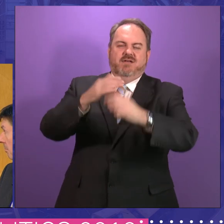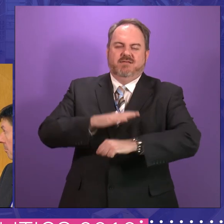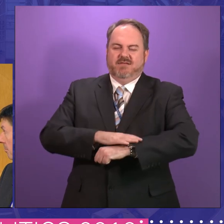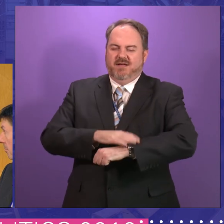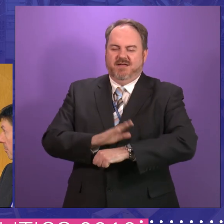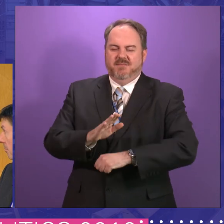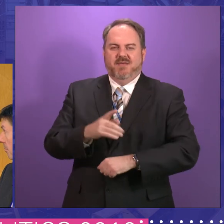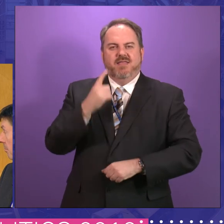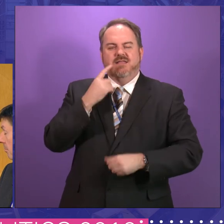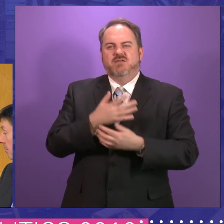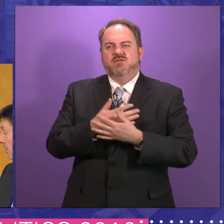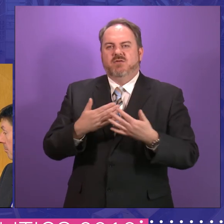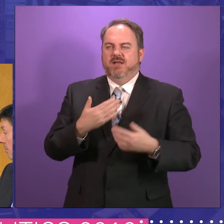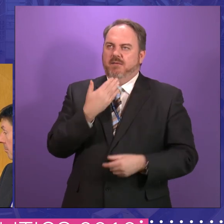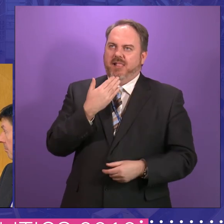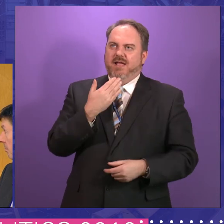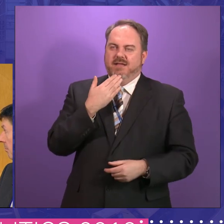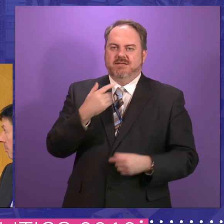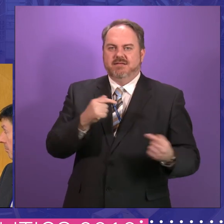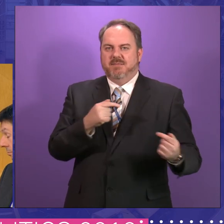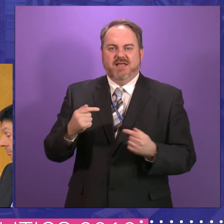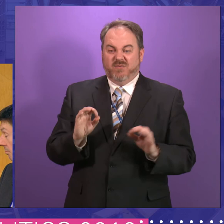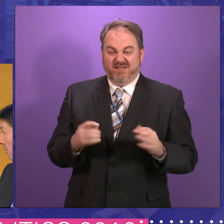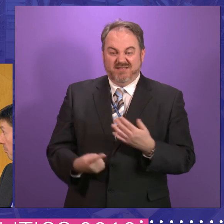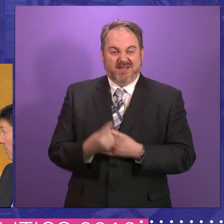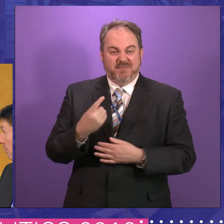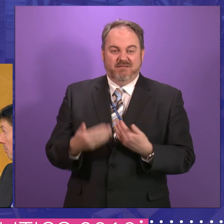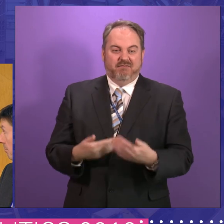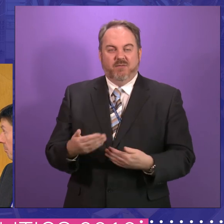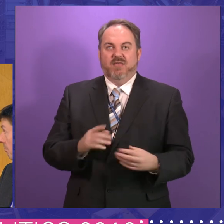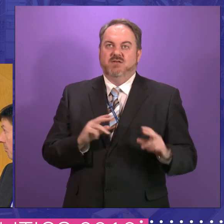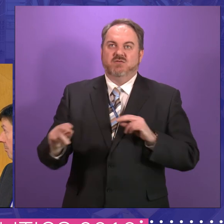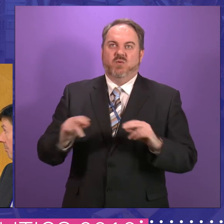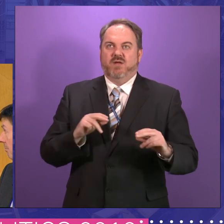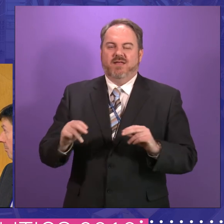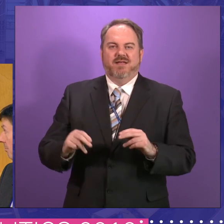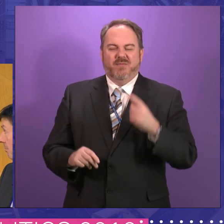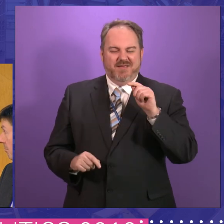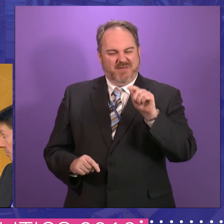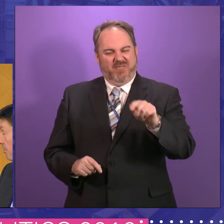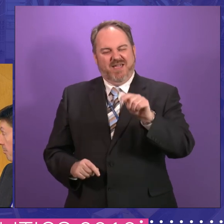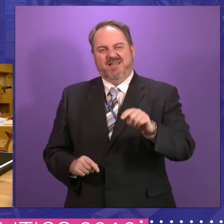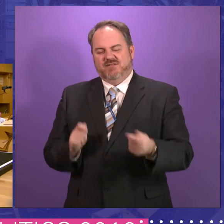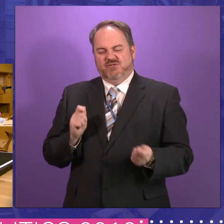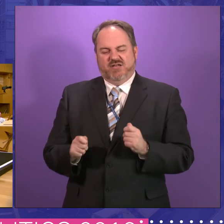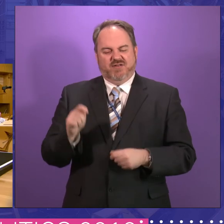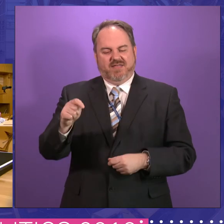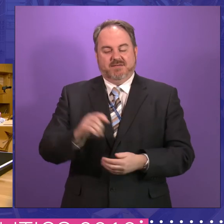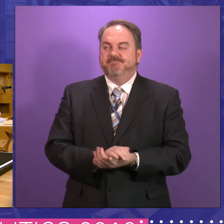maybe the problem is too many bland debates where there's actually nothing at stake. So you maybe, but should maybe think a little bit more about that.